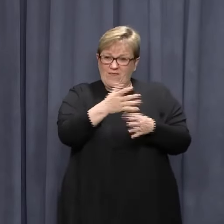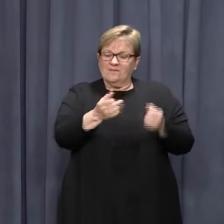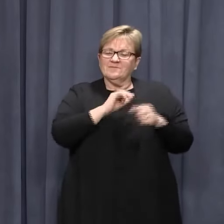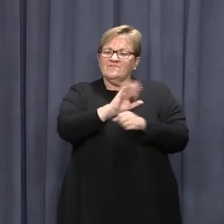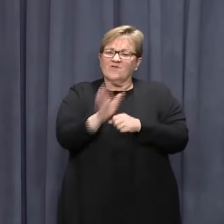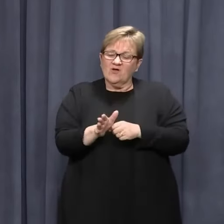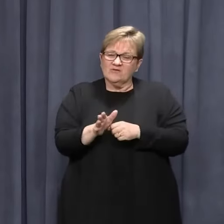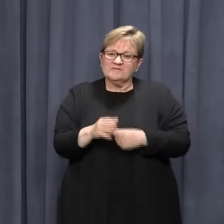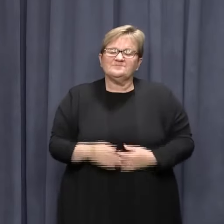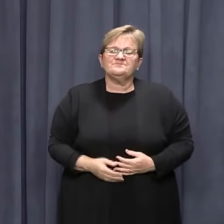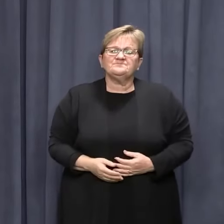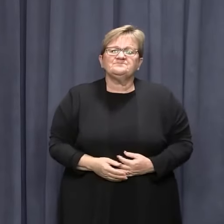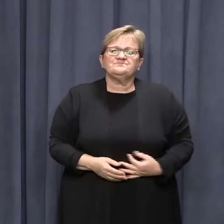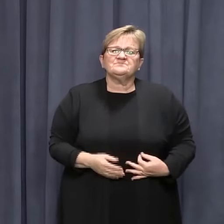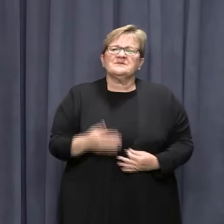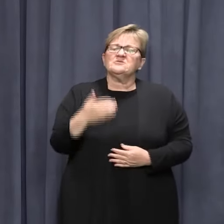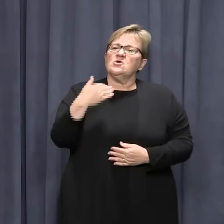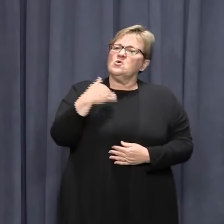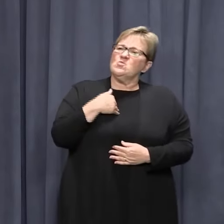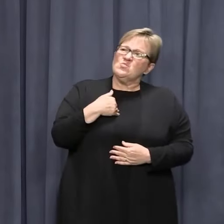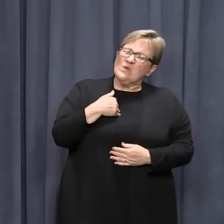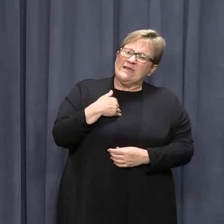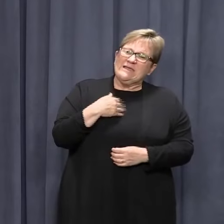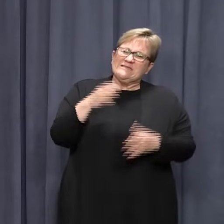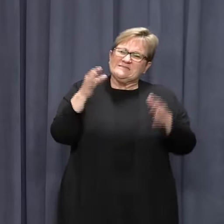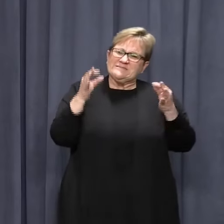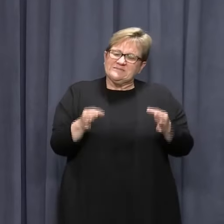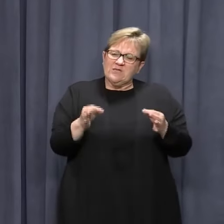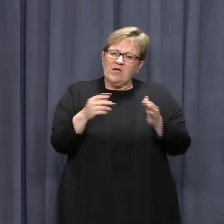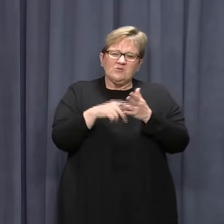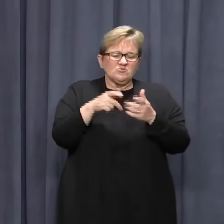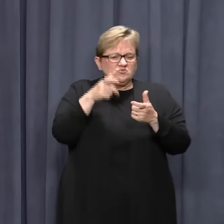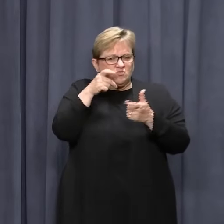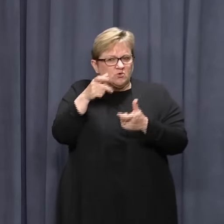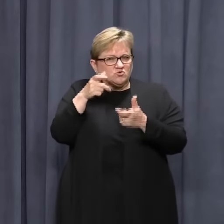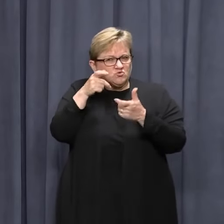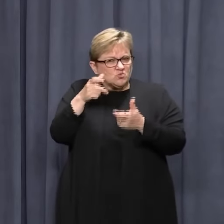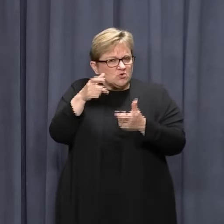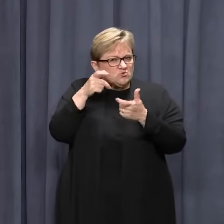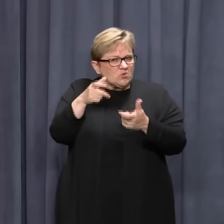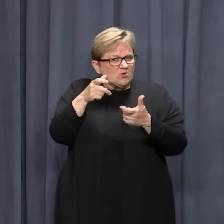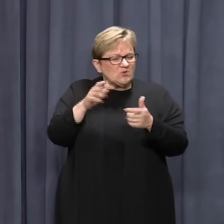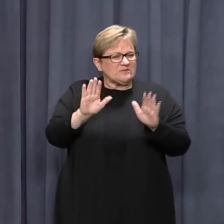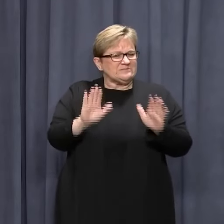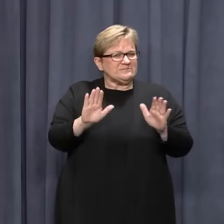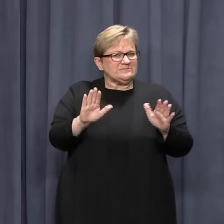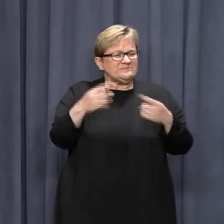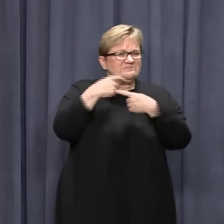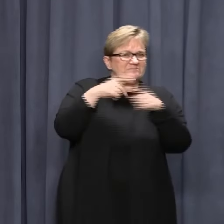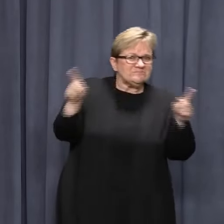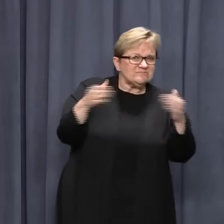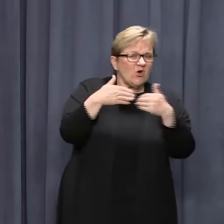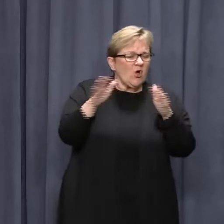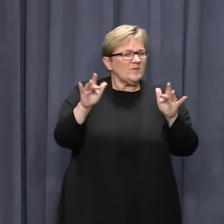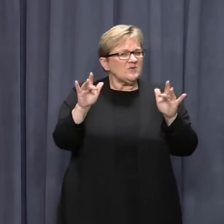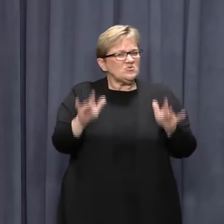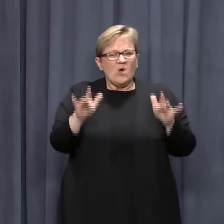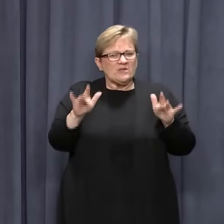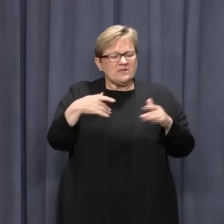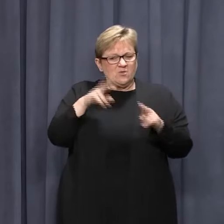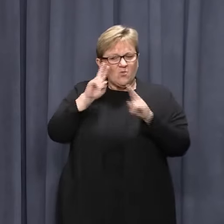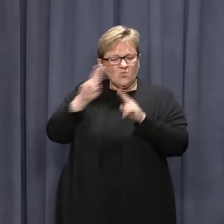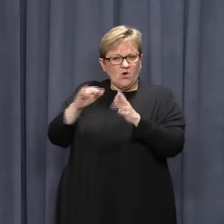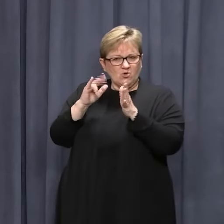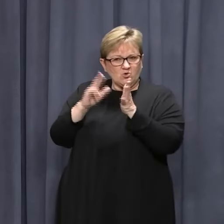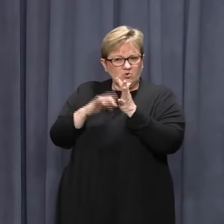As a result, we took a decision to carefully monitor the situation in NSW before